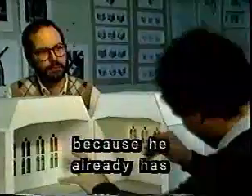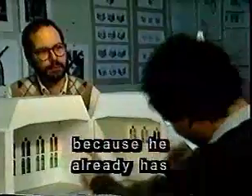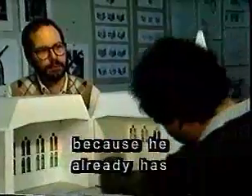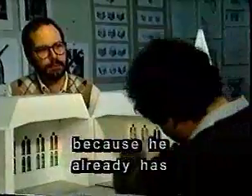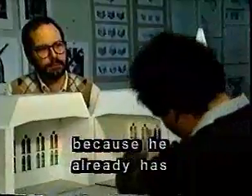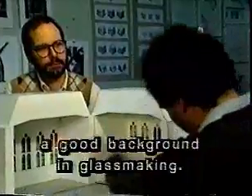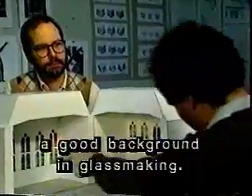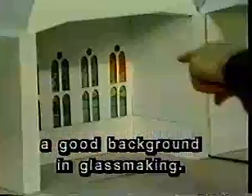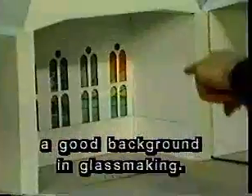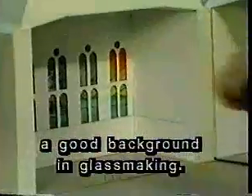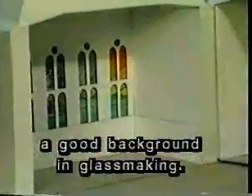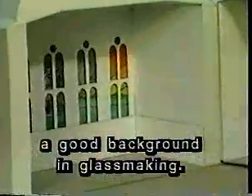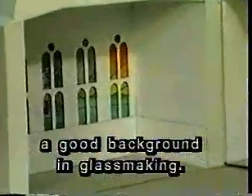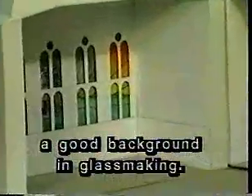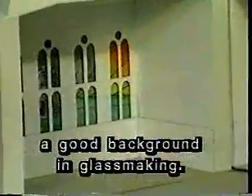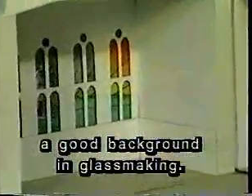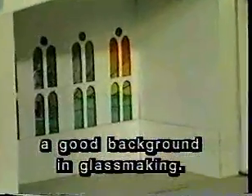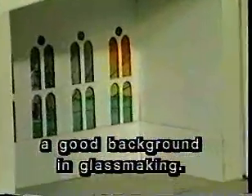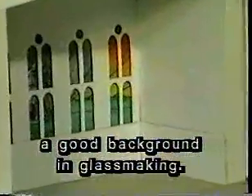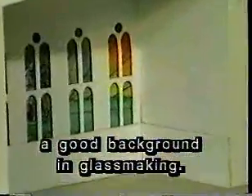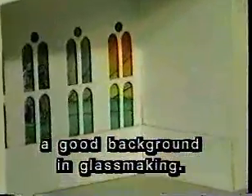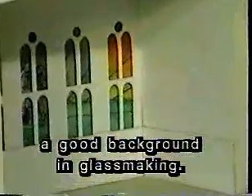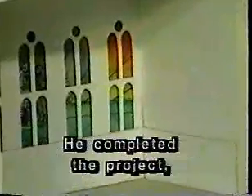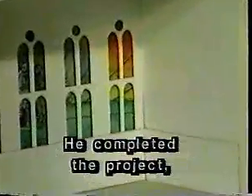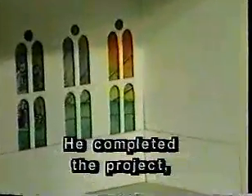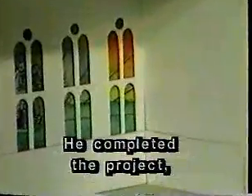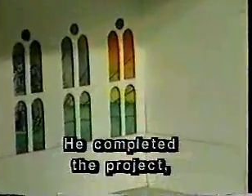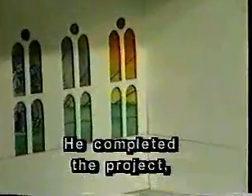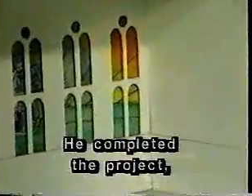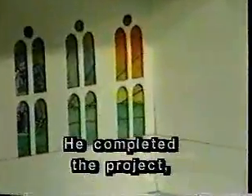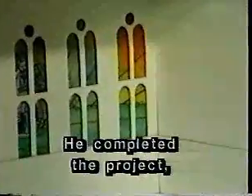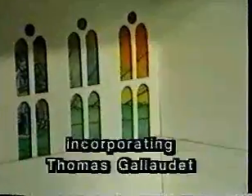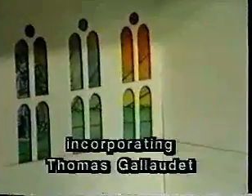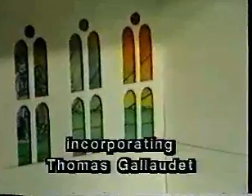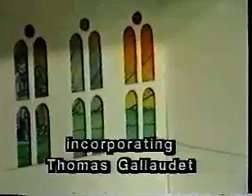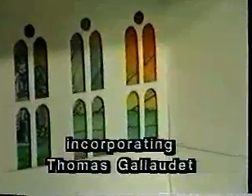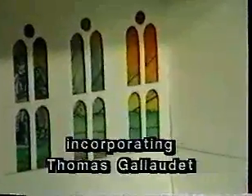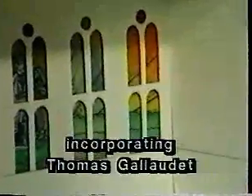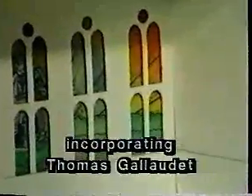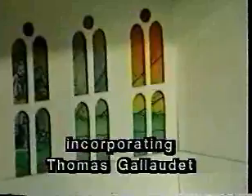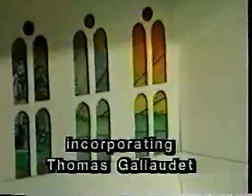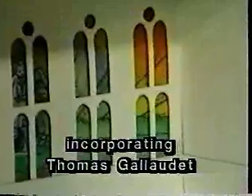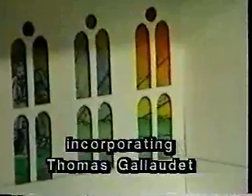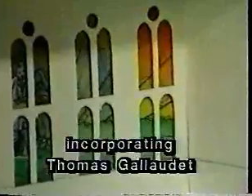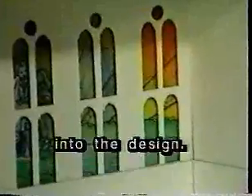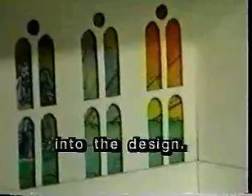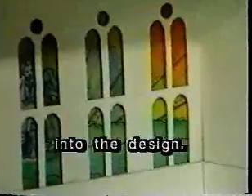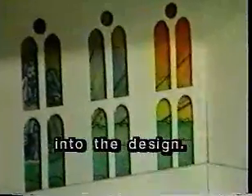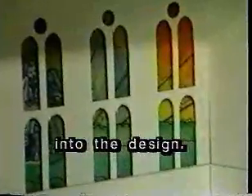already has a good background in glassmaking. He completed the project incorporating Thomas Gallaudet into the design.